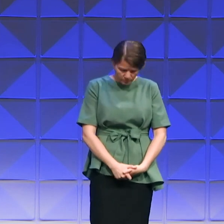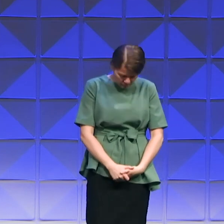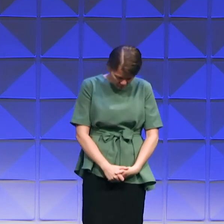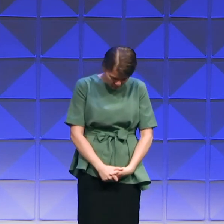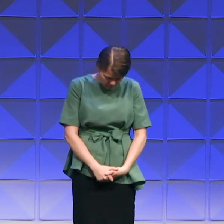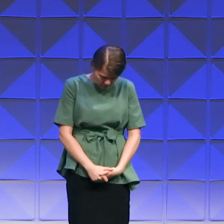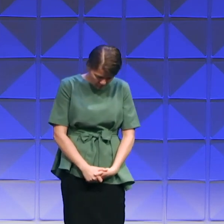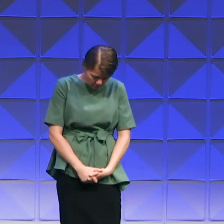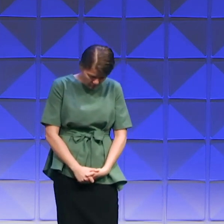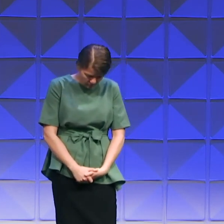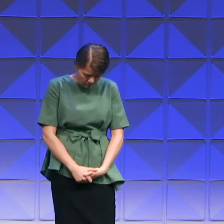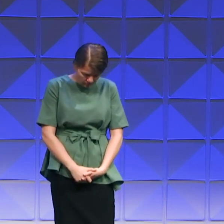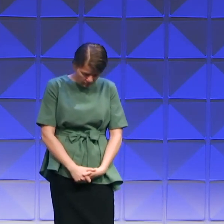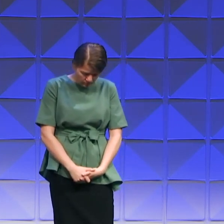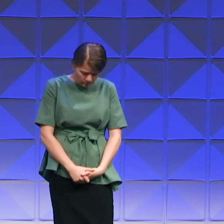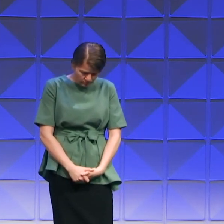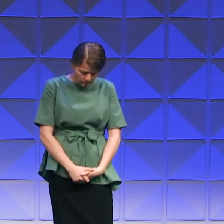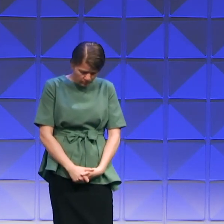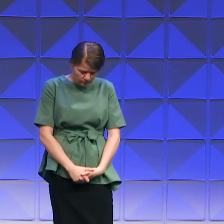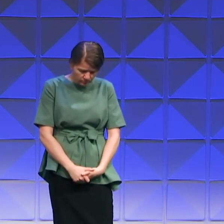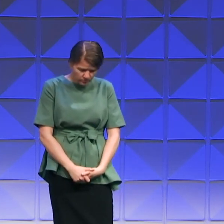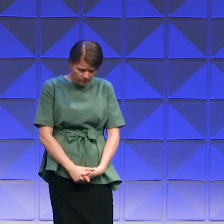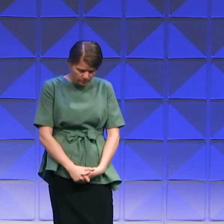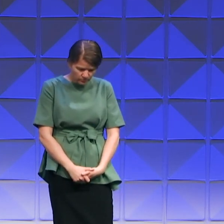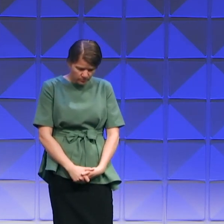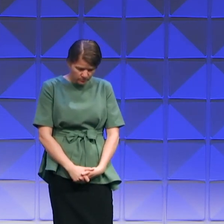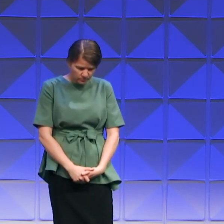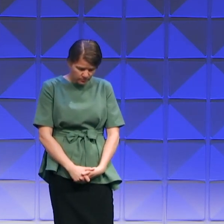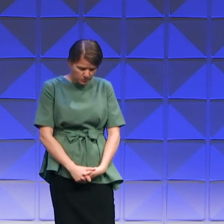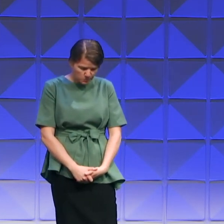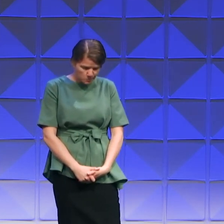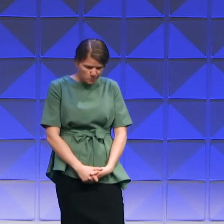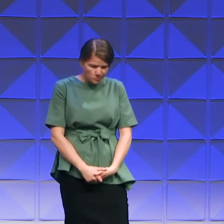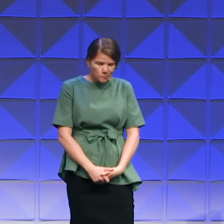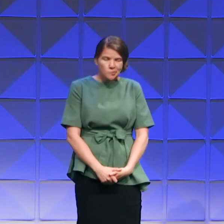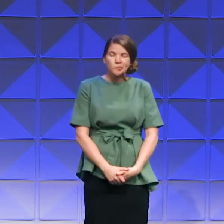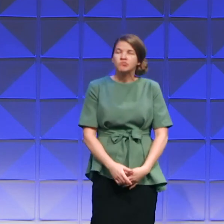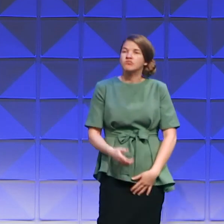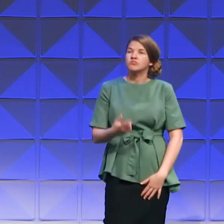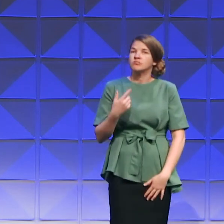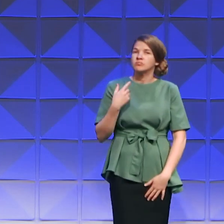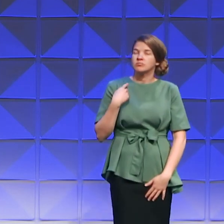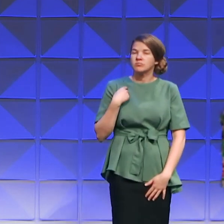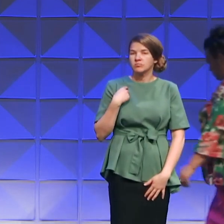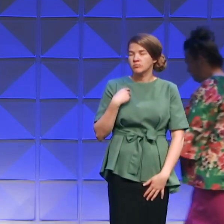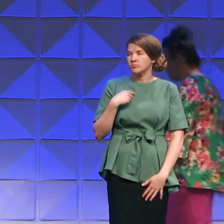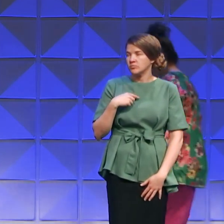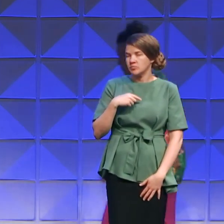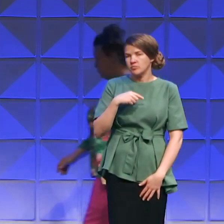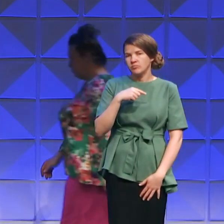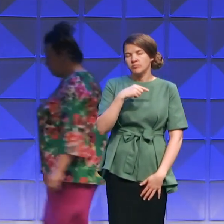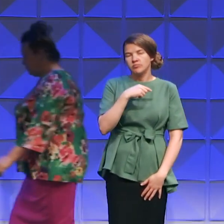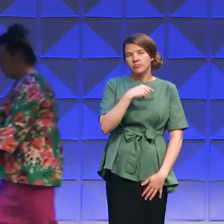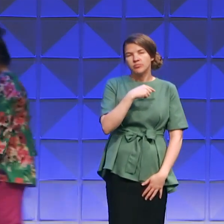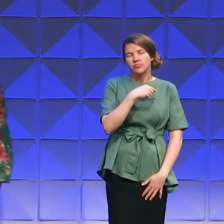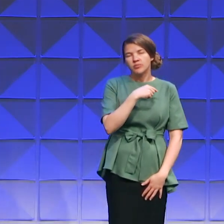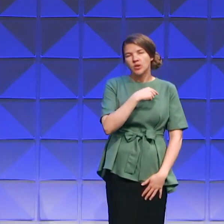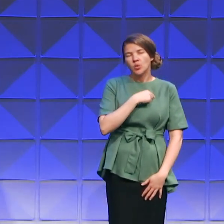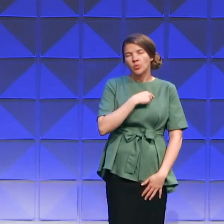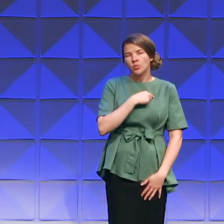And as we join in this chorus I want to invite you to just lift your voice